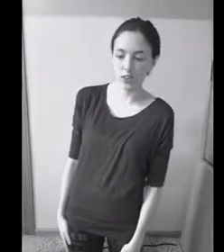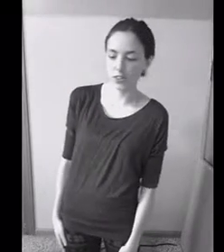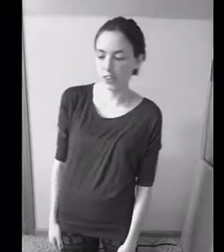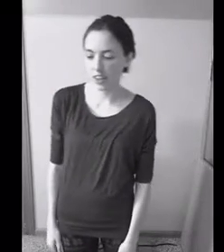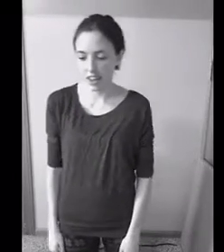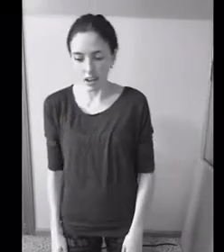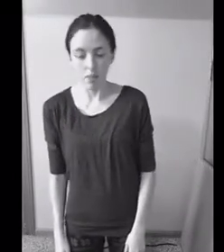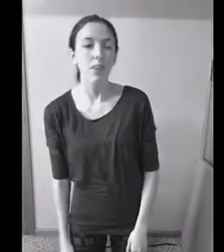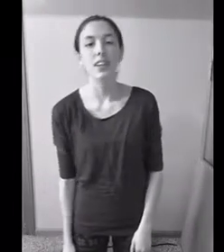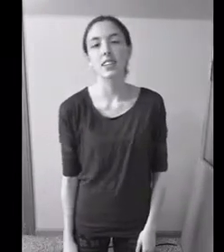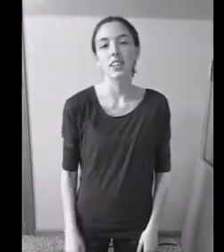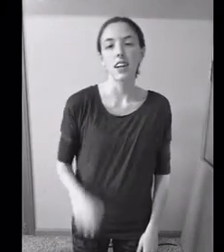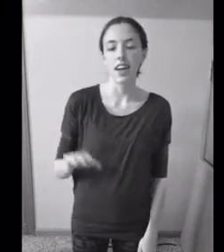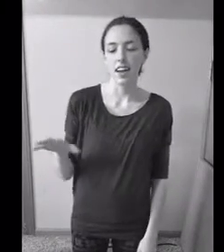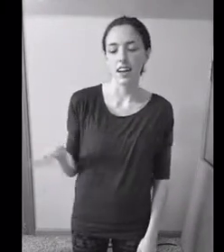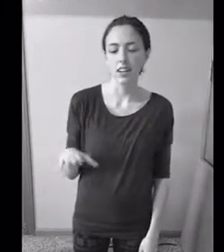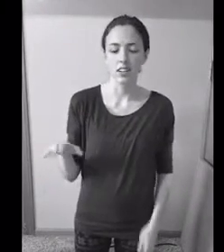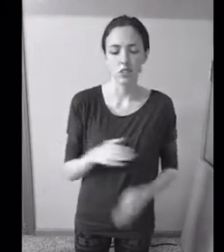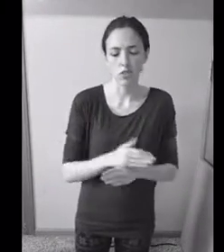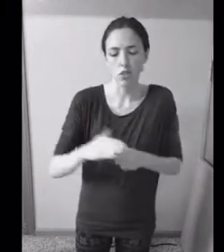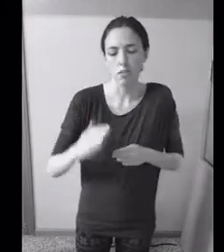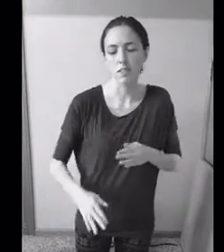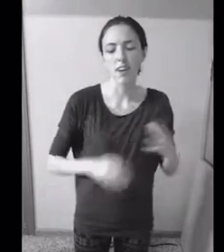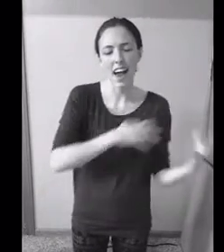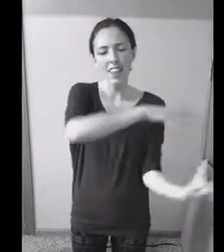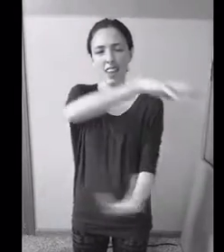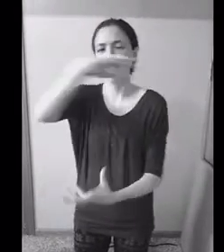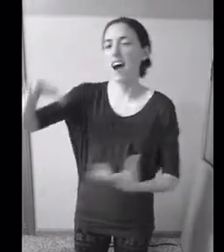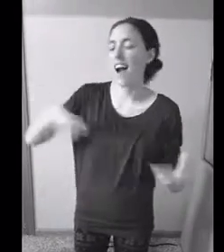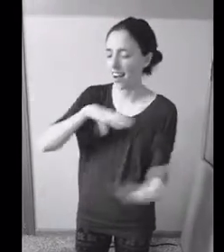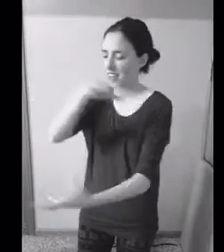There's a place at the end of the storm you'll finally find